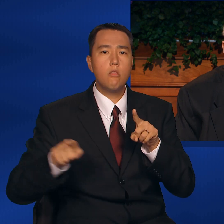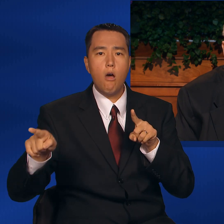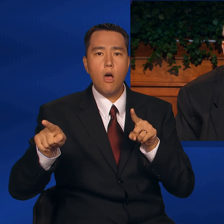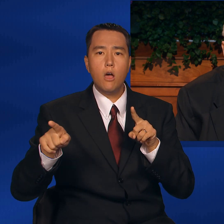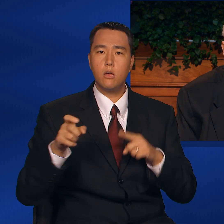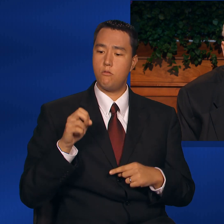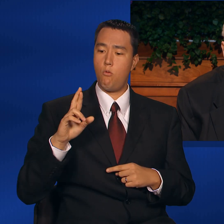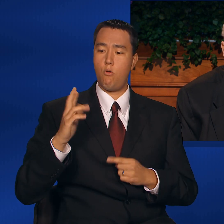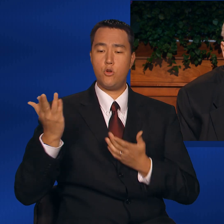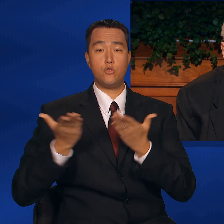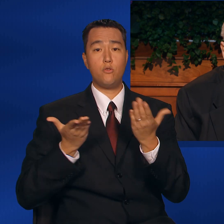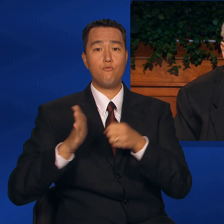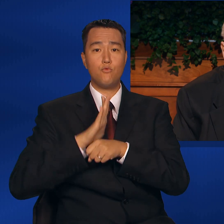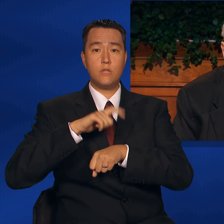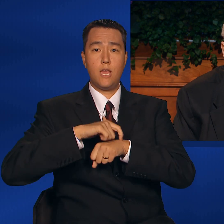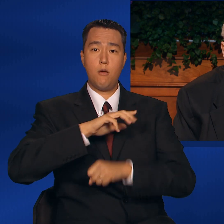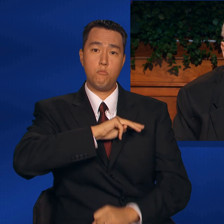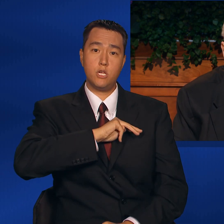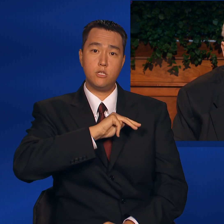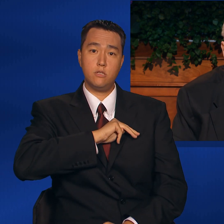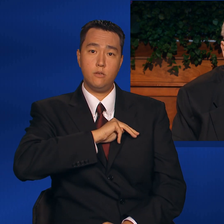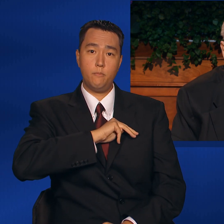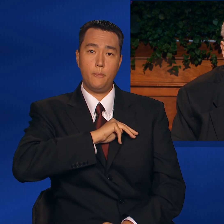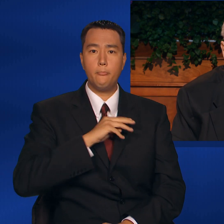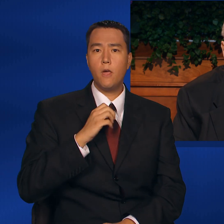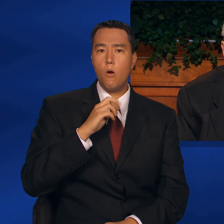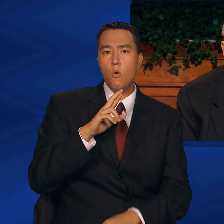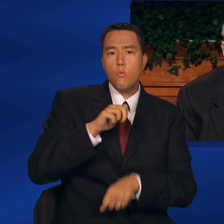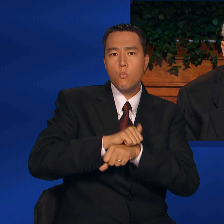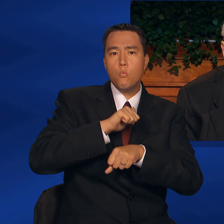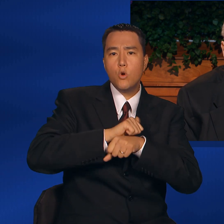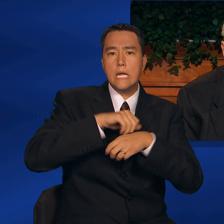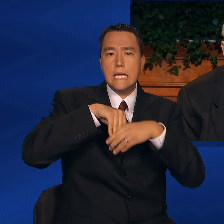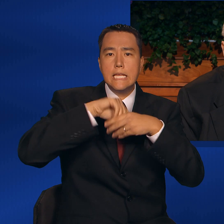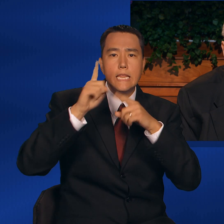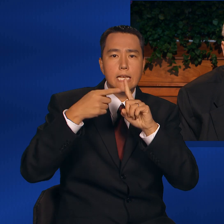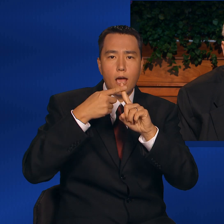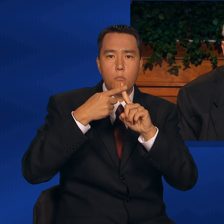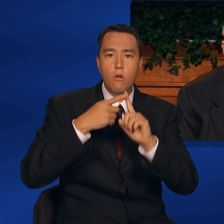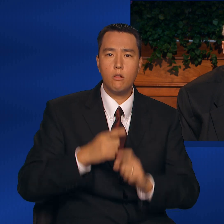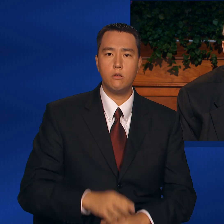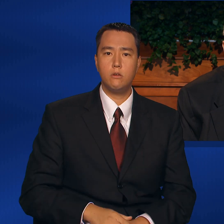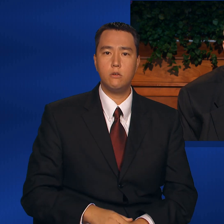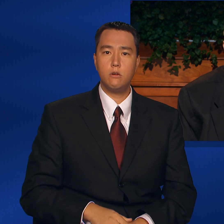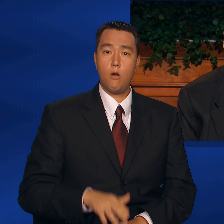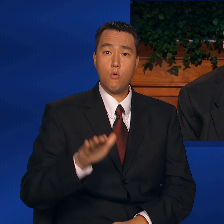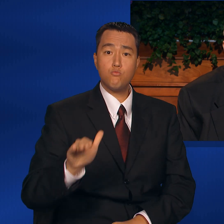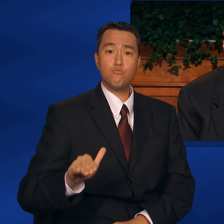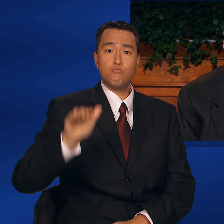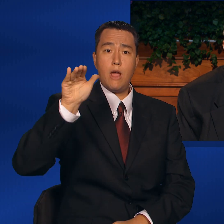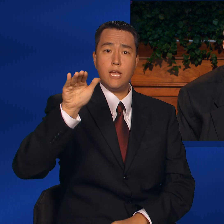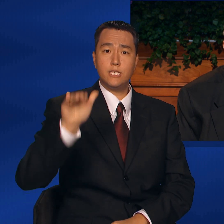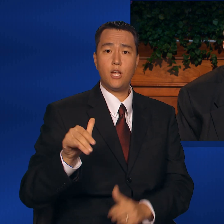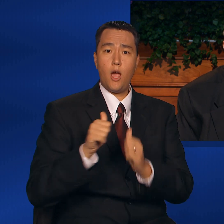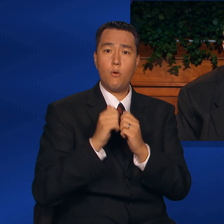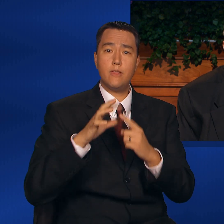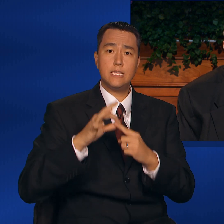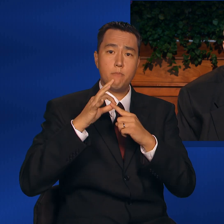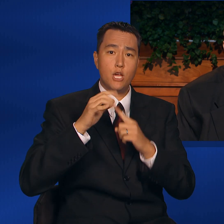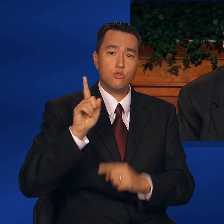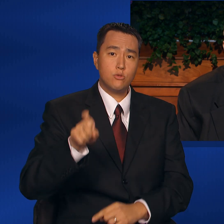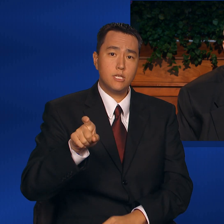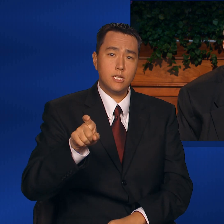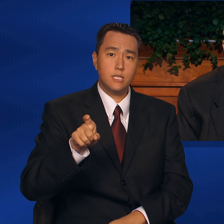serving a full-time mission, working in the temple, raising a child with special needs,